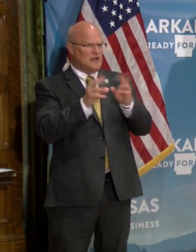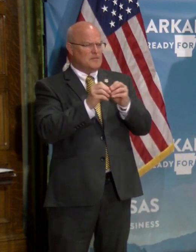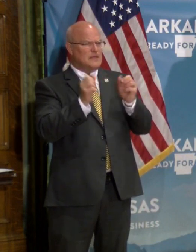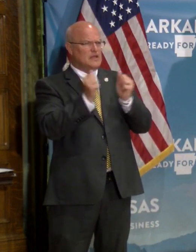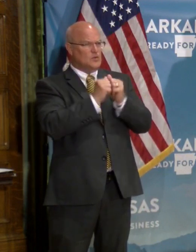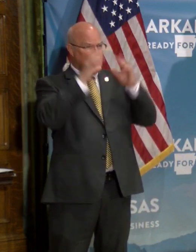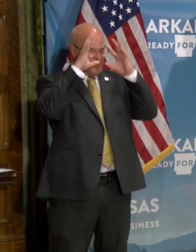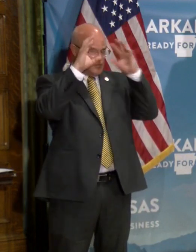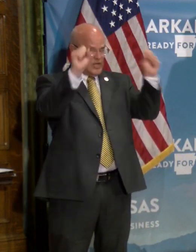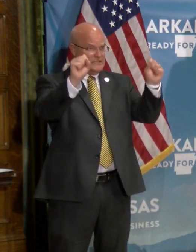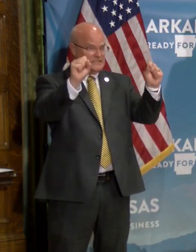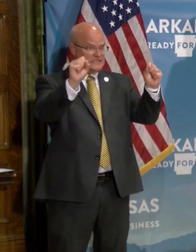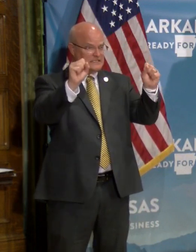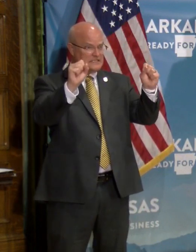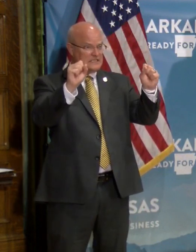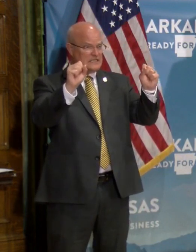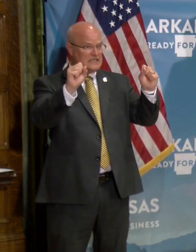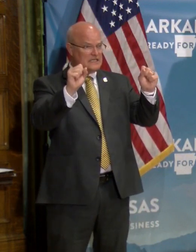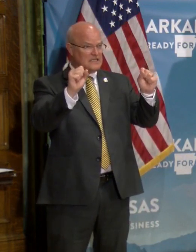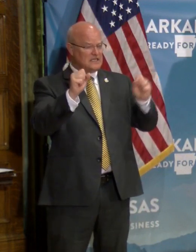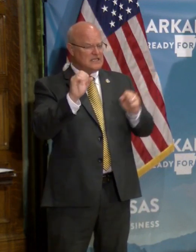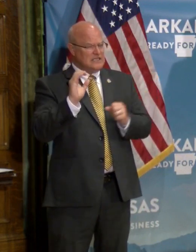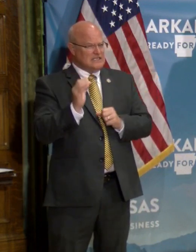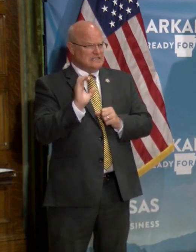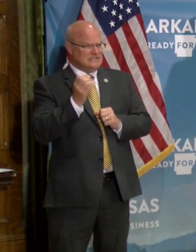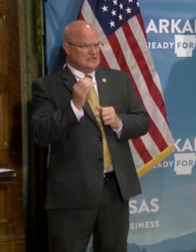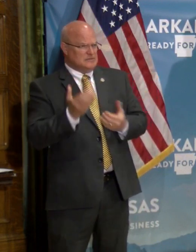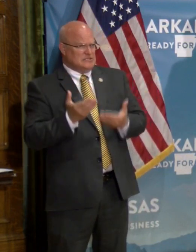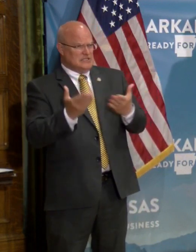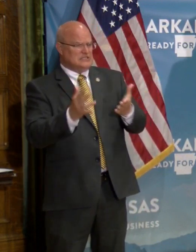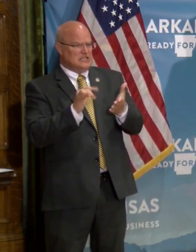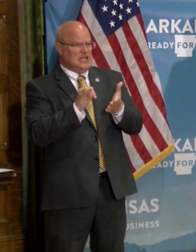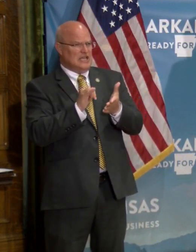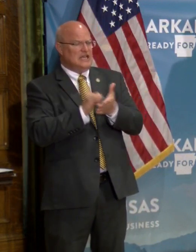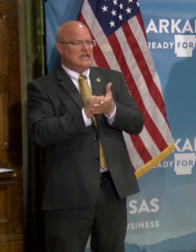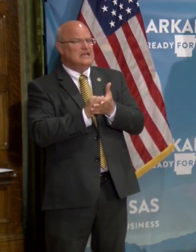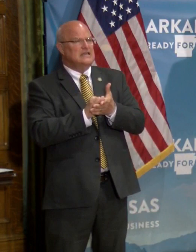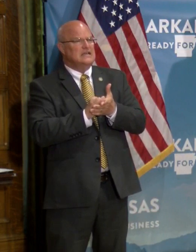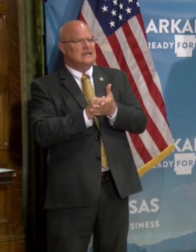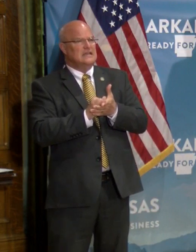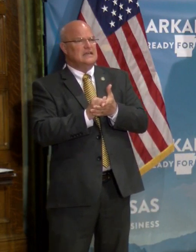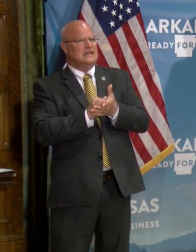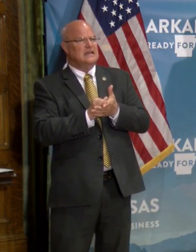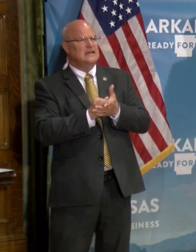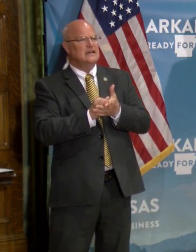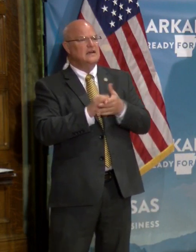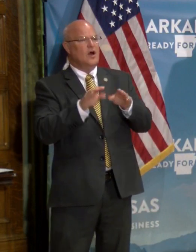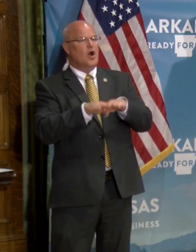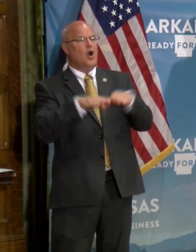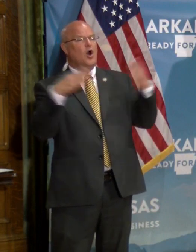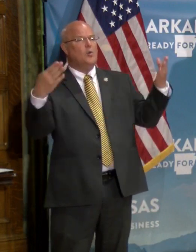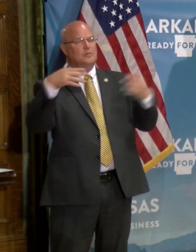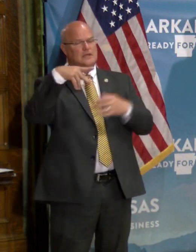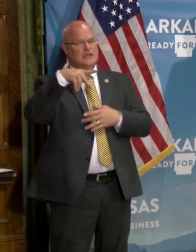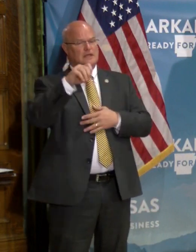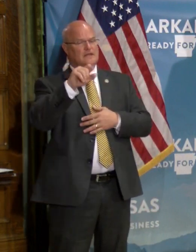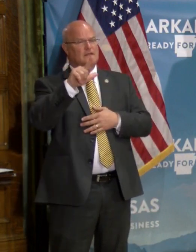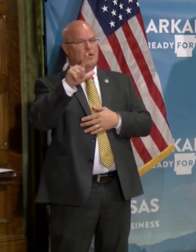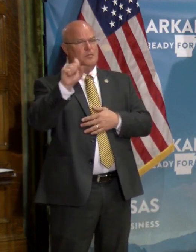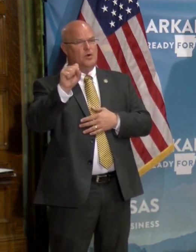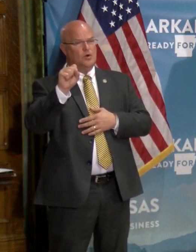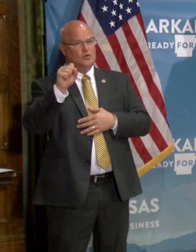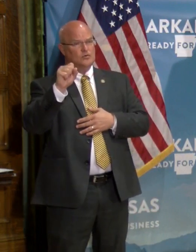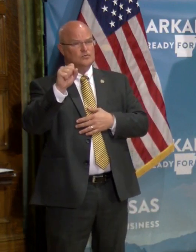with the president, you seem to suggest that, you know, opening the polls early,